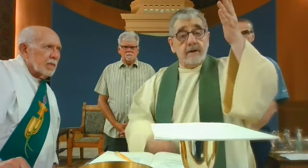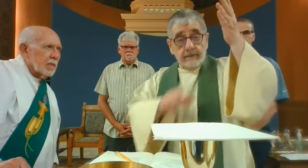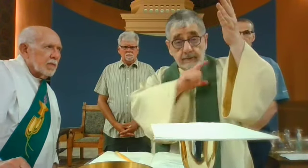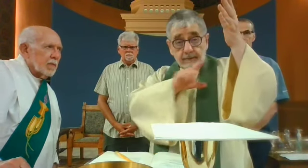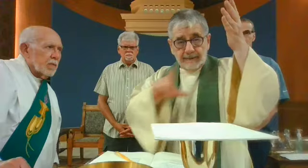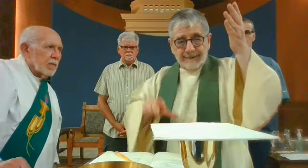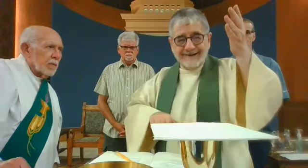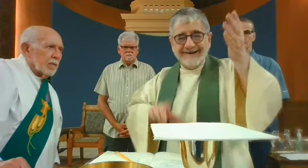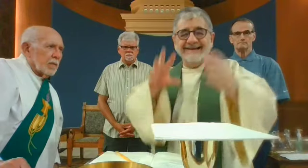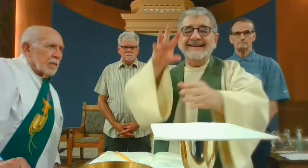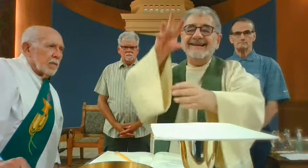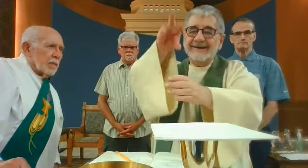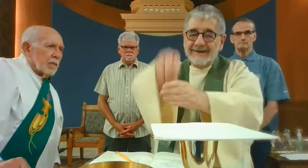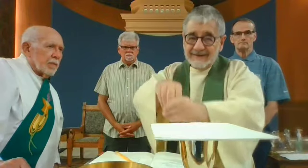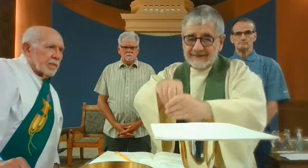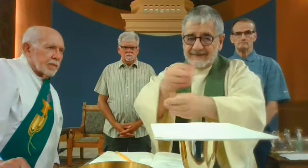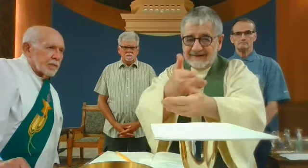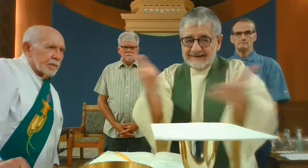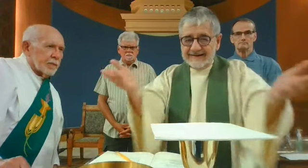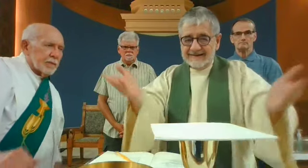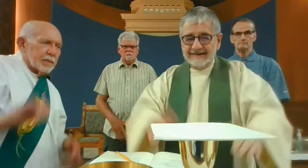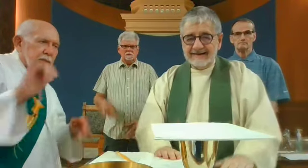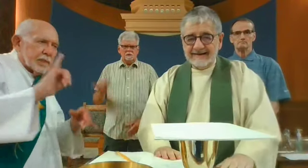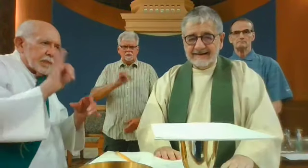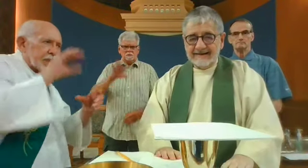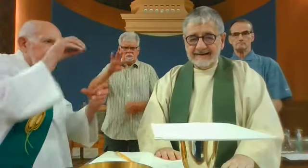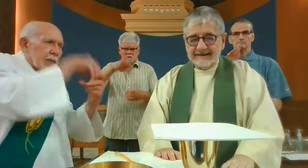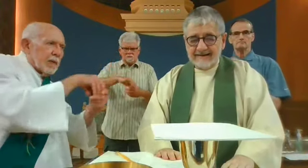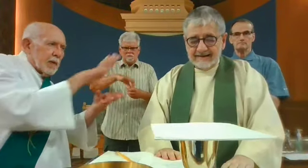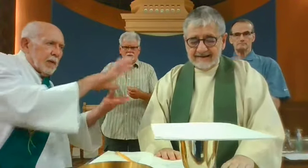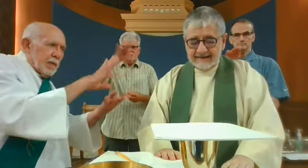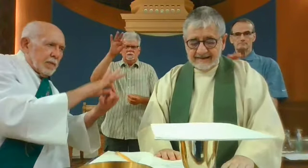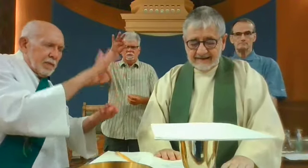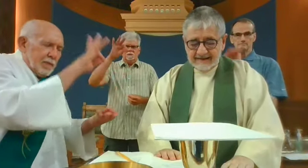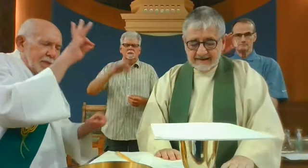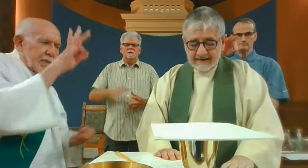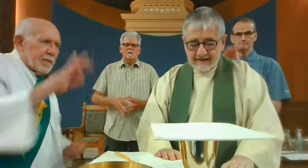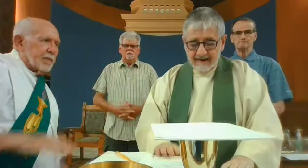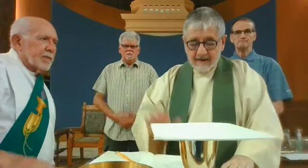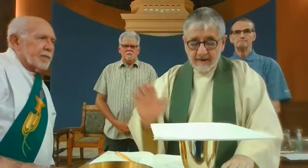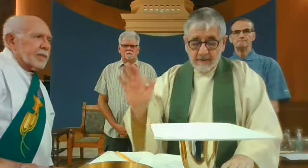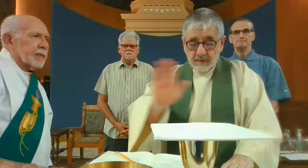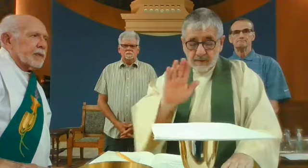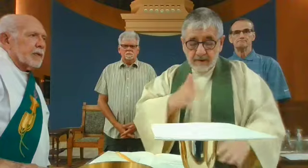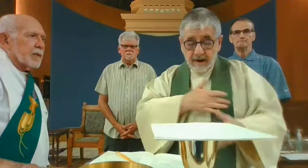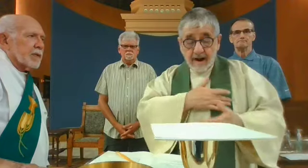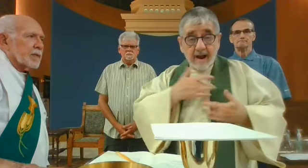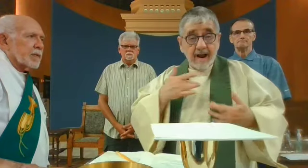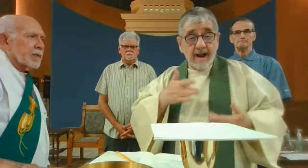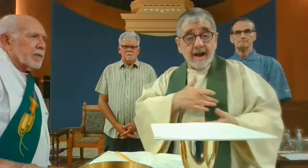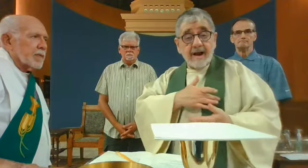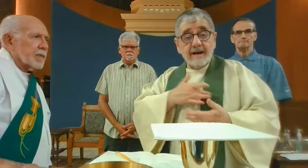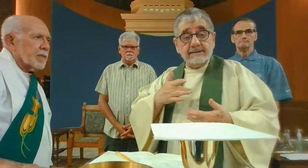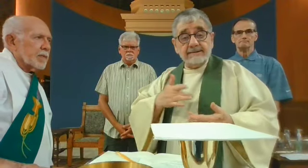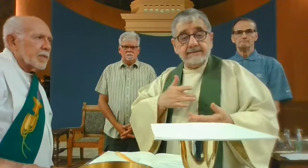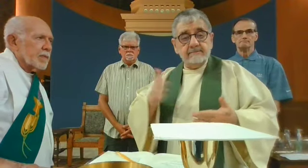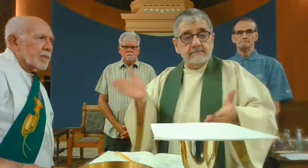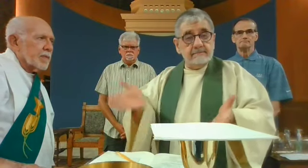The Lord be with you, and with your spirit. Lift up your